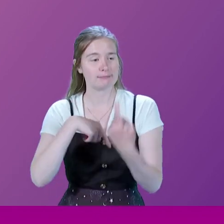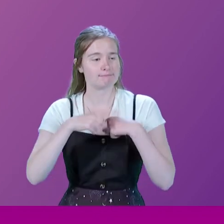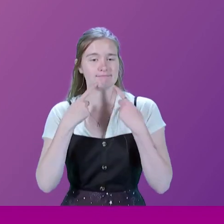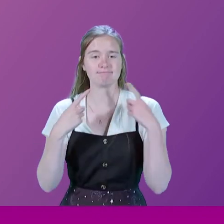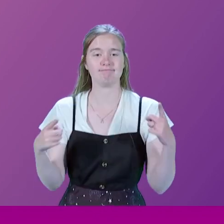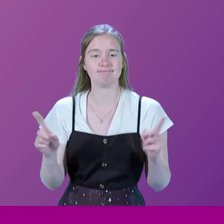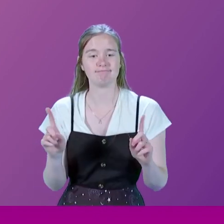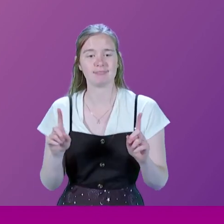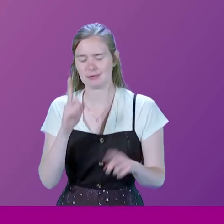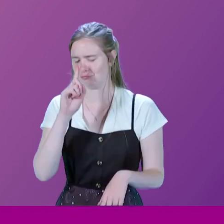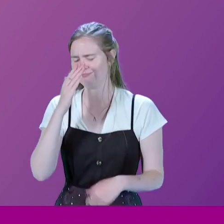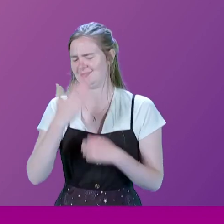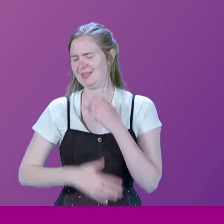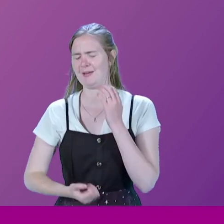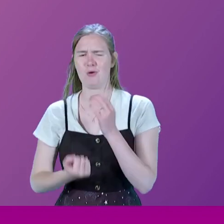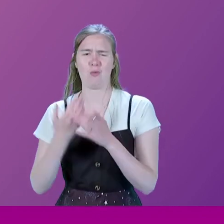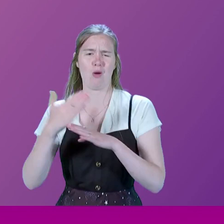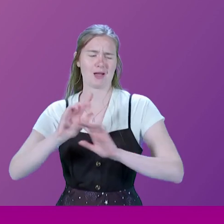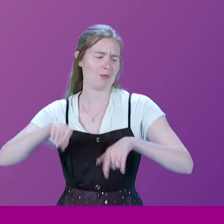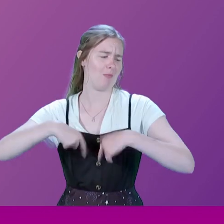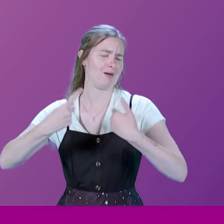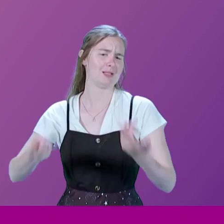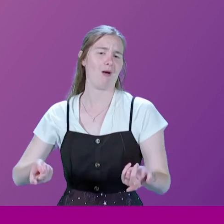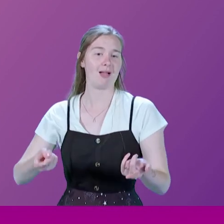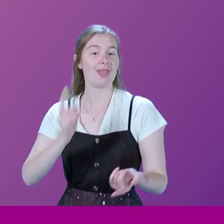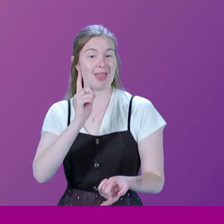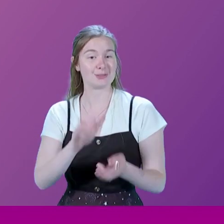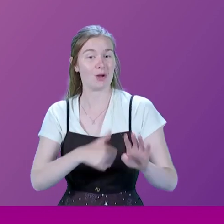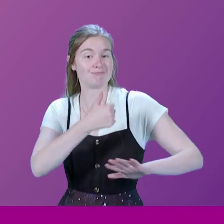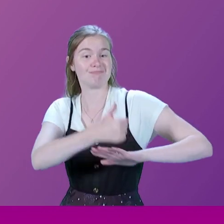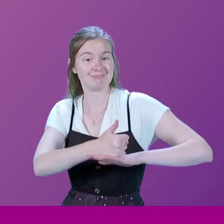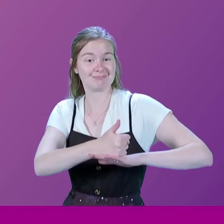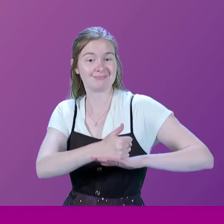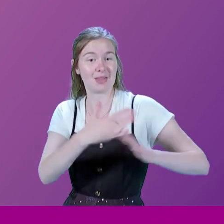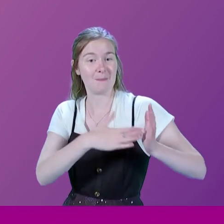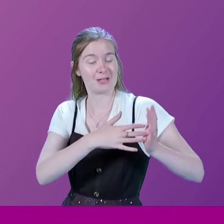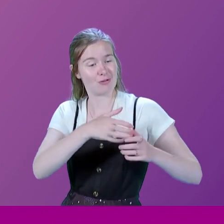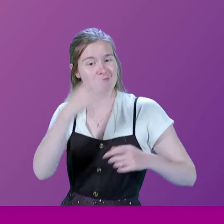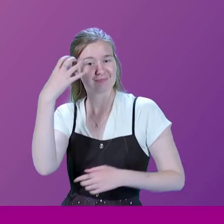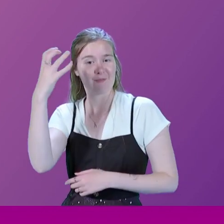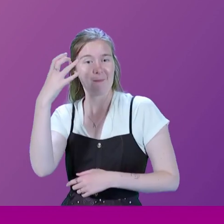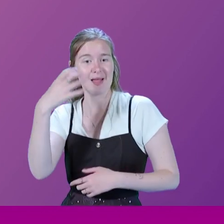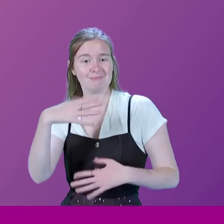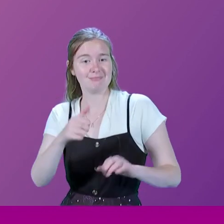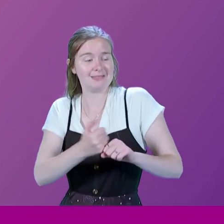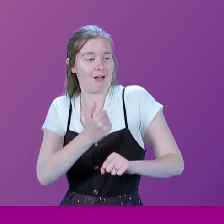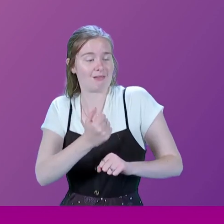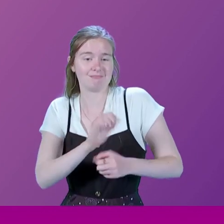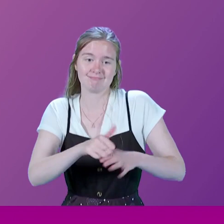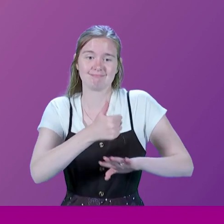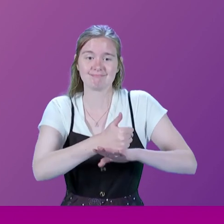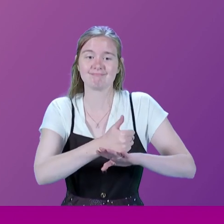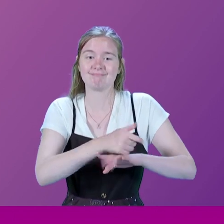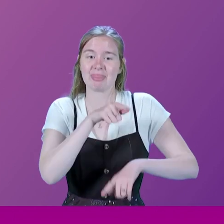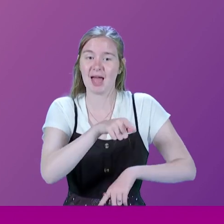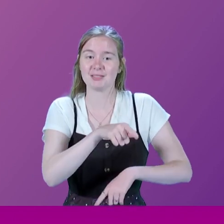that that could never work. And that was what was implemented by the major government, by work having been done under the Thatcher